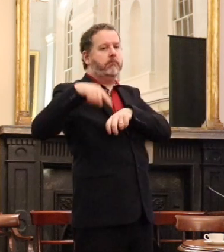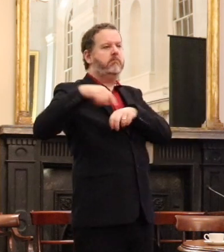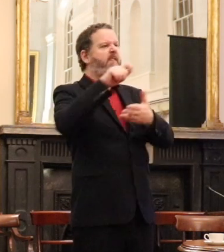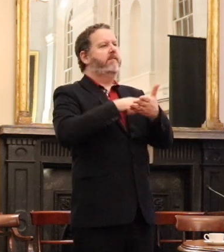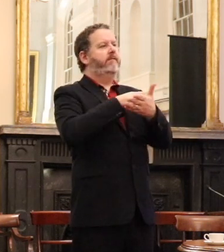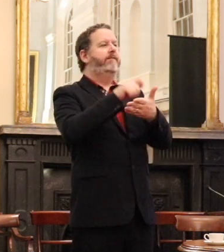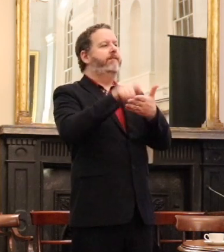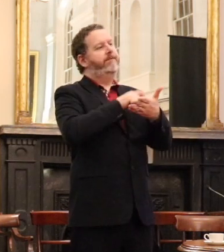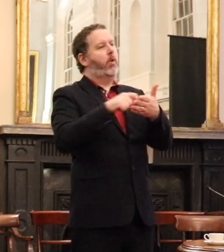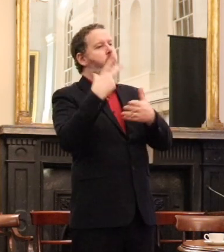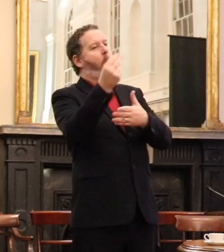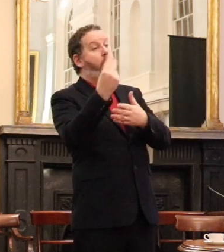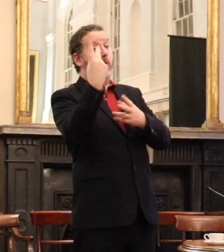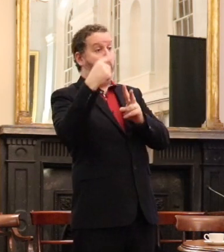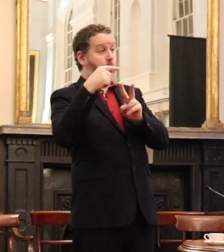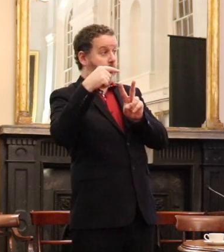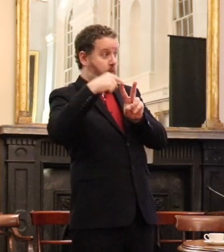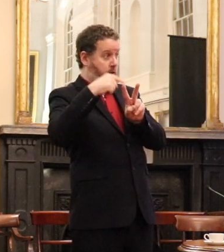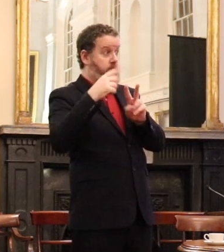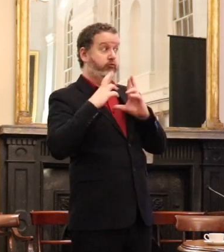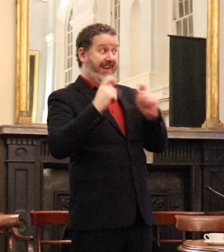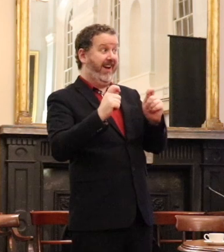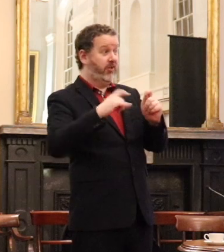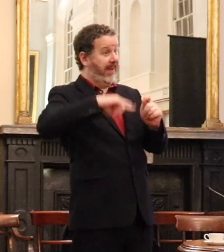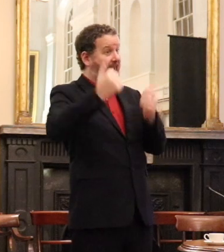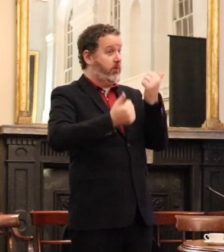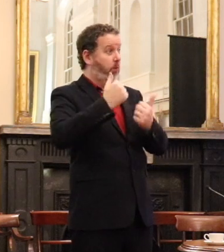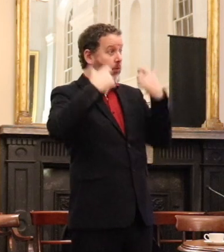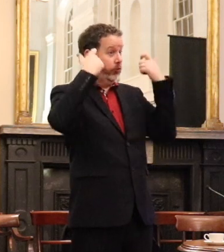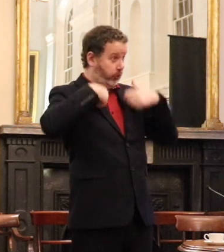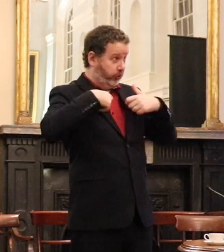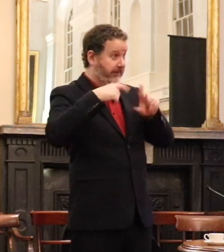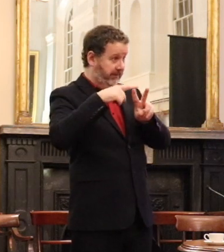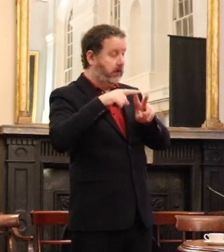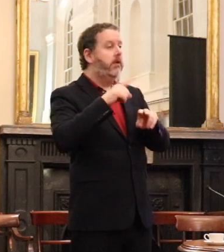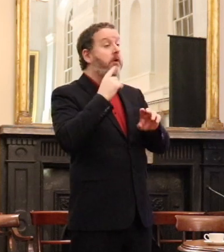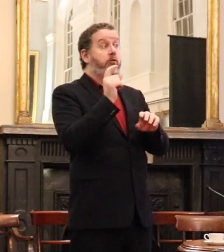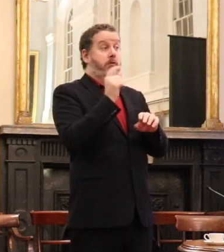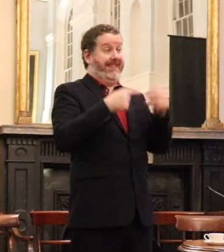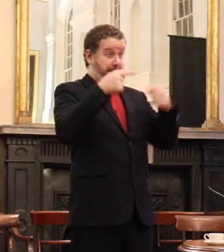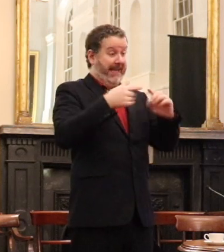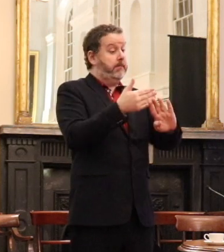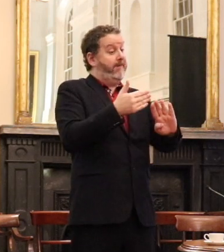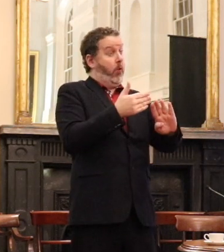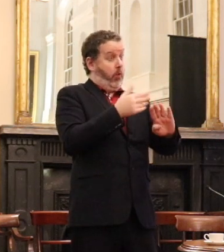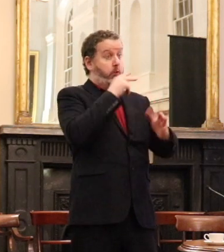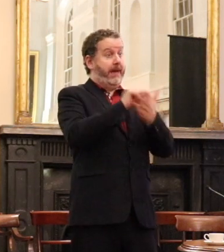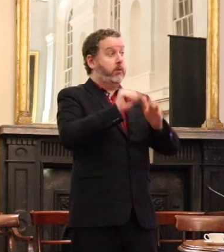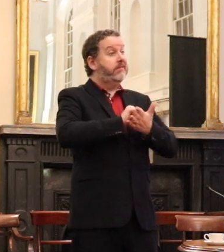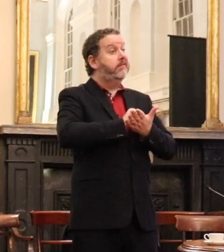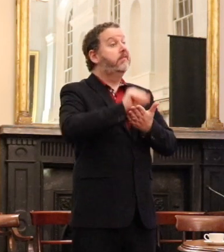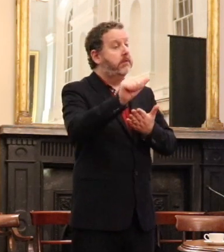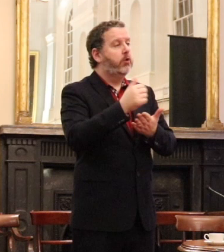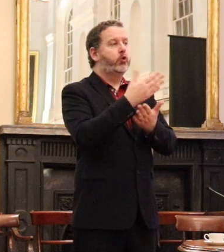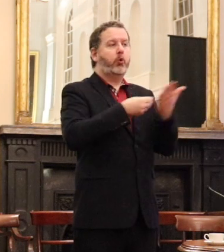no one had a name one of them was retired by our judge it had come out in the papers just before that debate that somebody was coming from